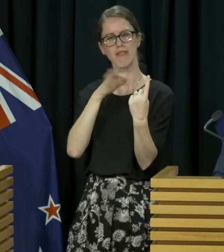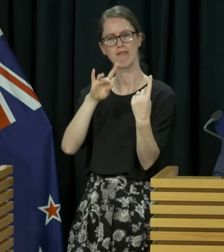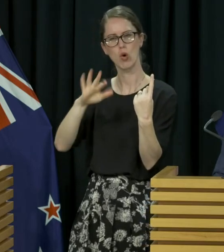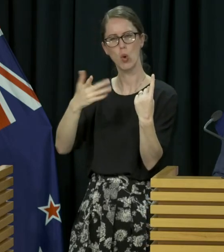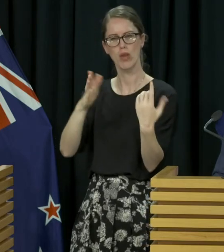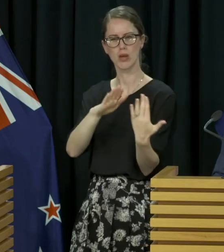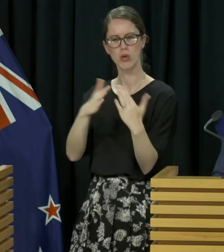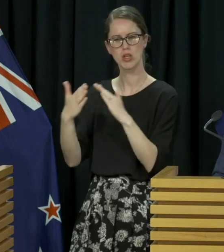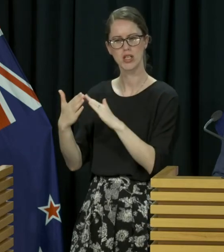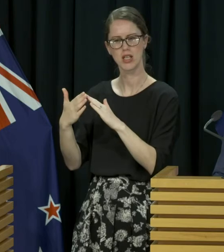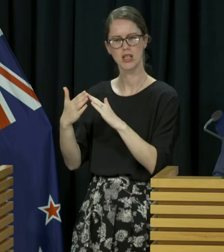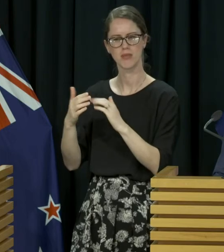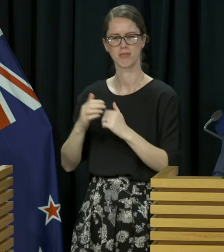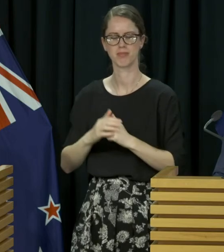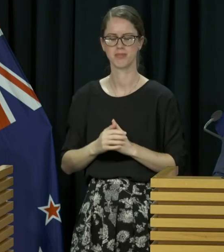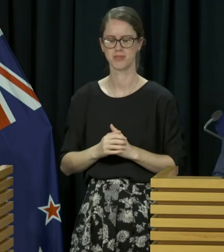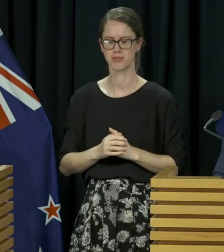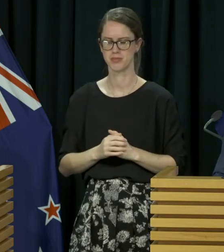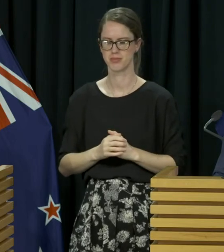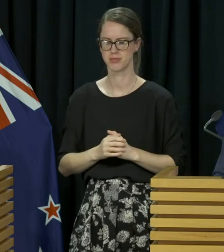if they are refusing tests?